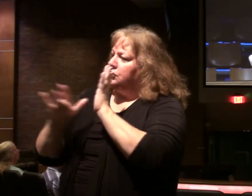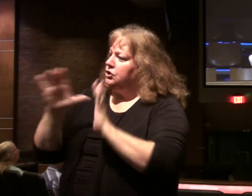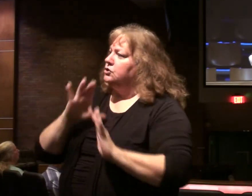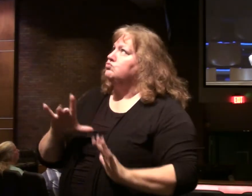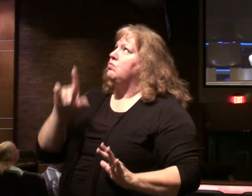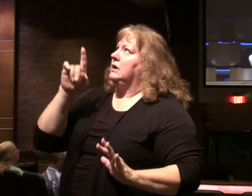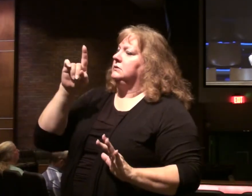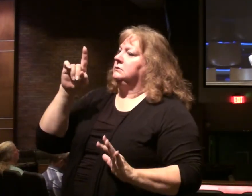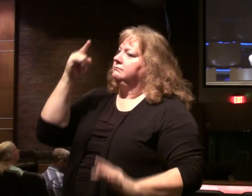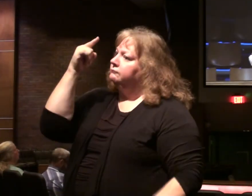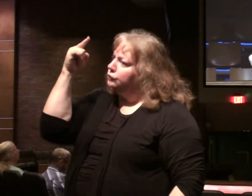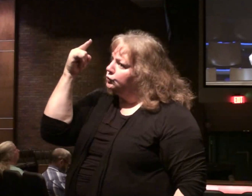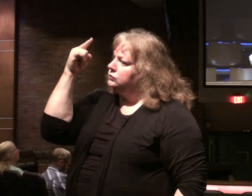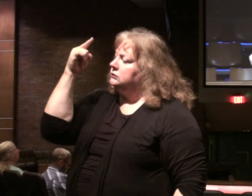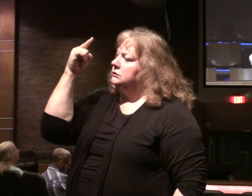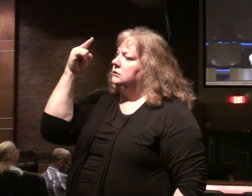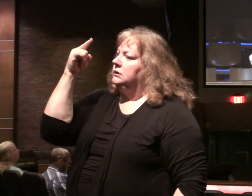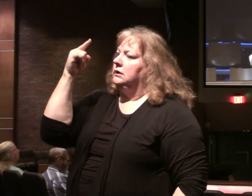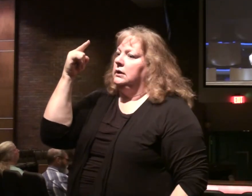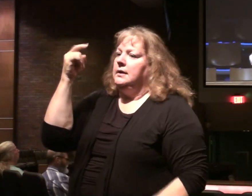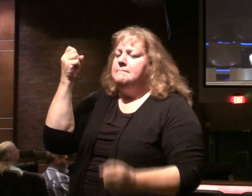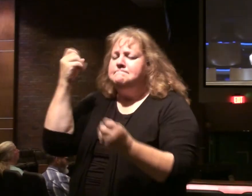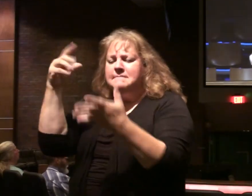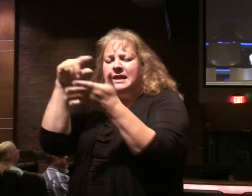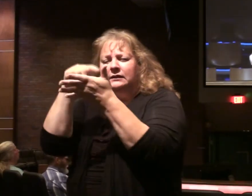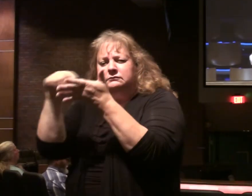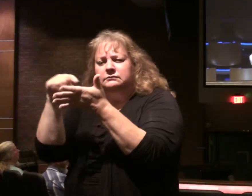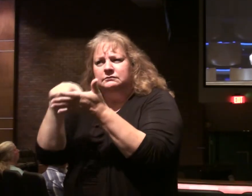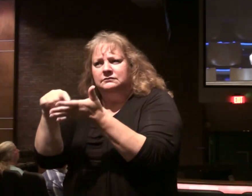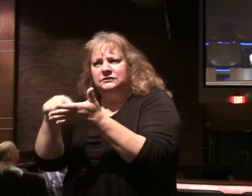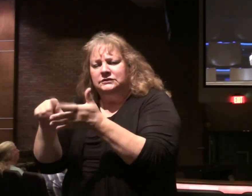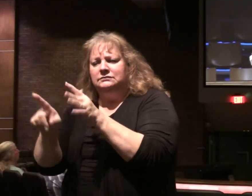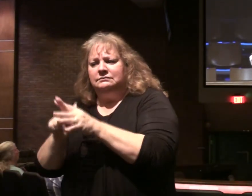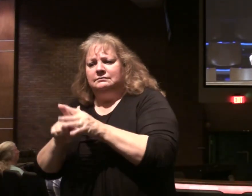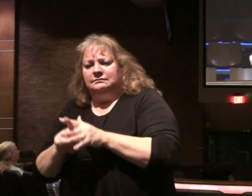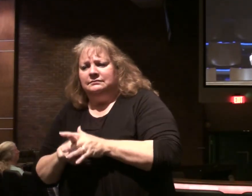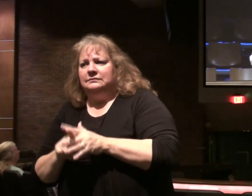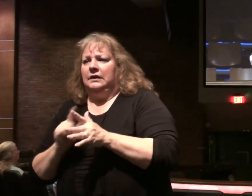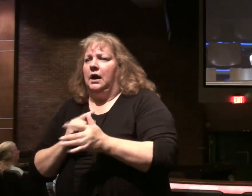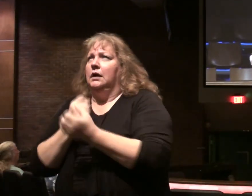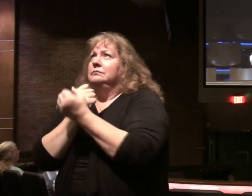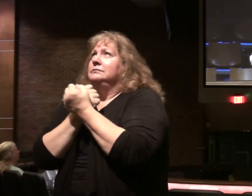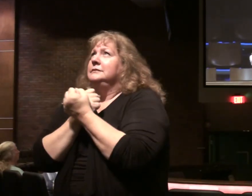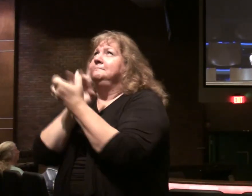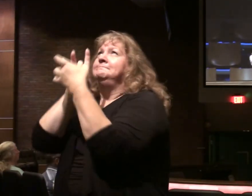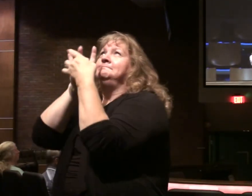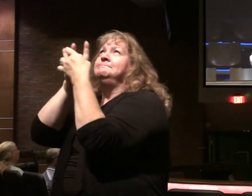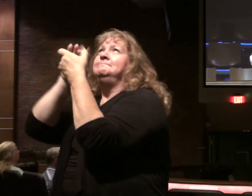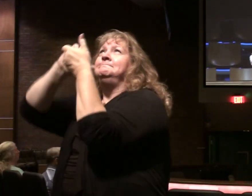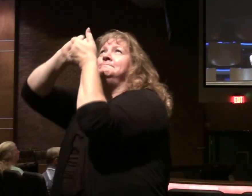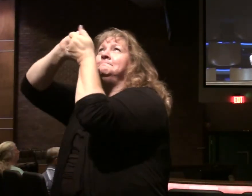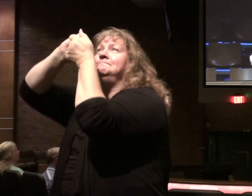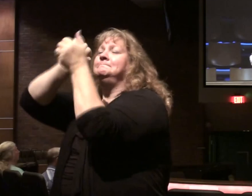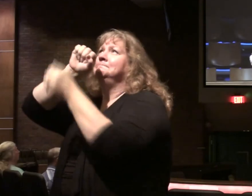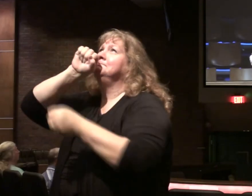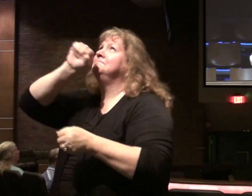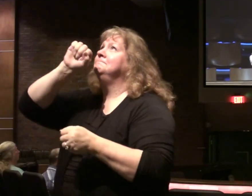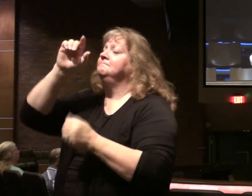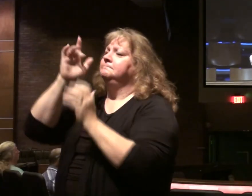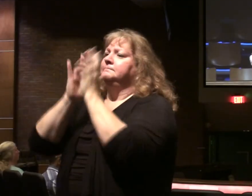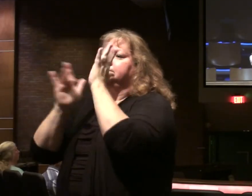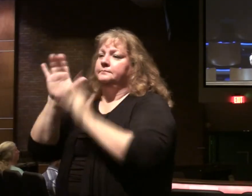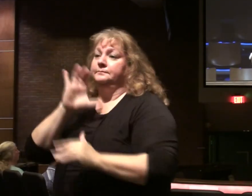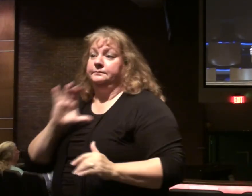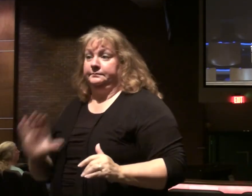himself. There are many many other verses. In the New Testament. Talk about our devotion. Our allegiance. Our love. To Jesus